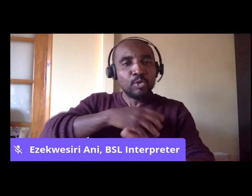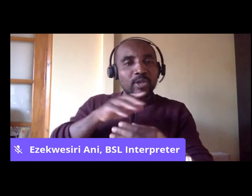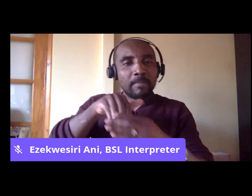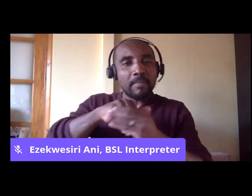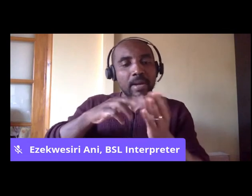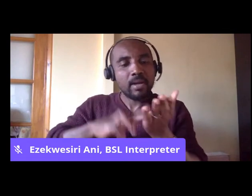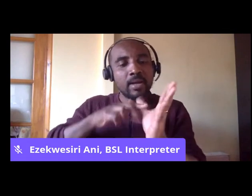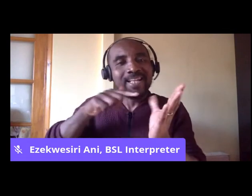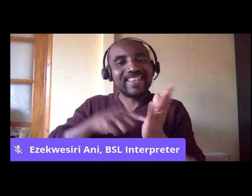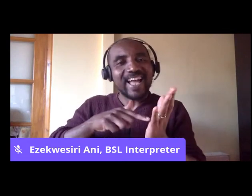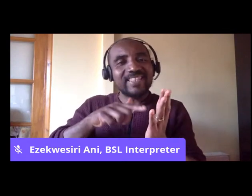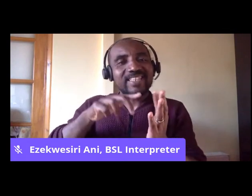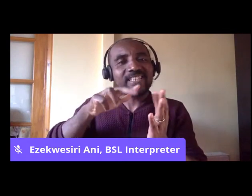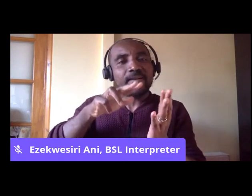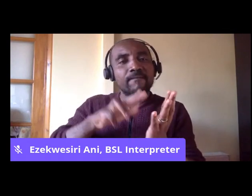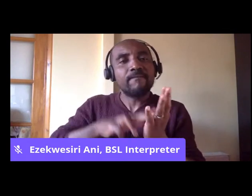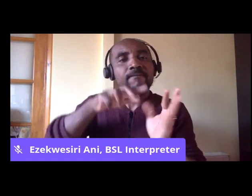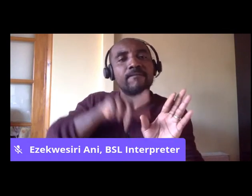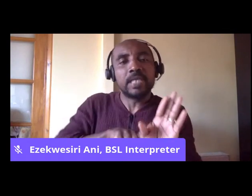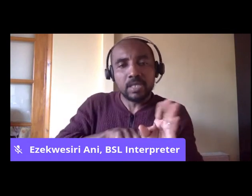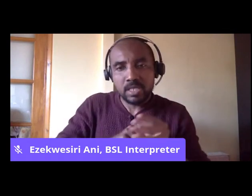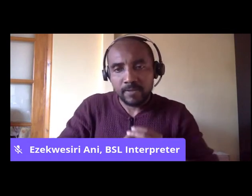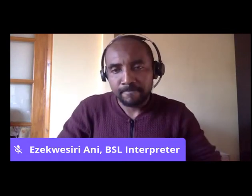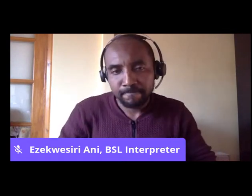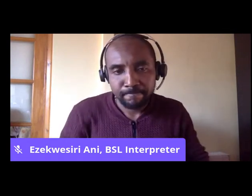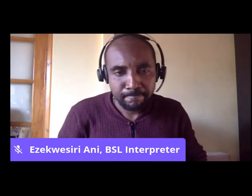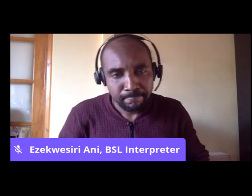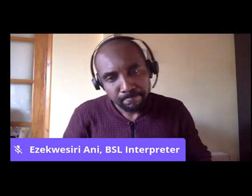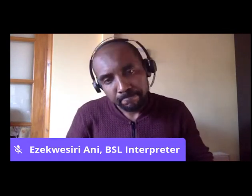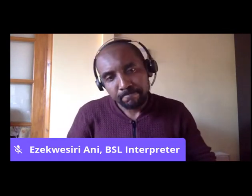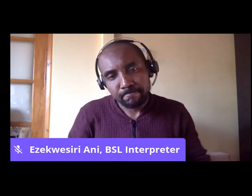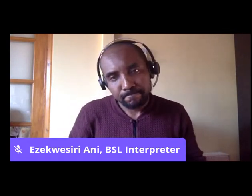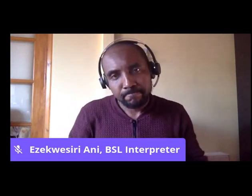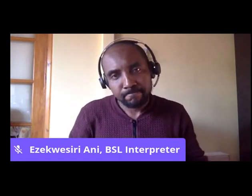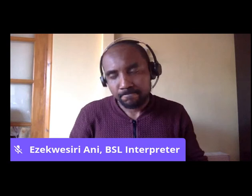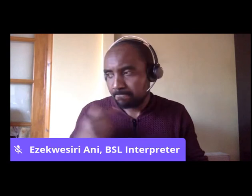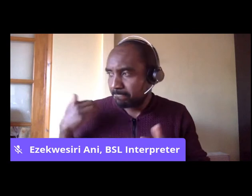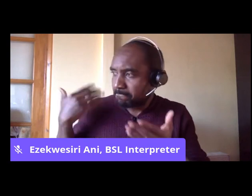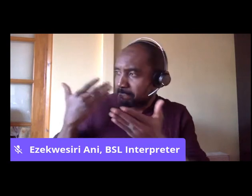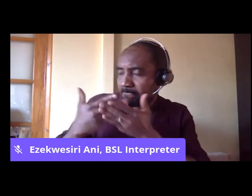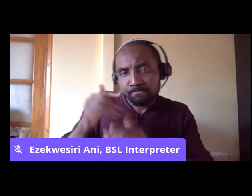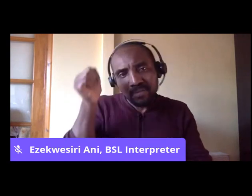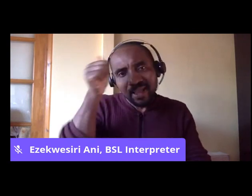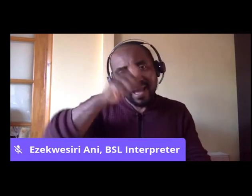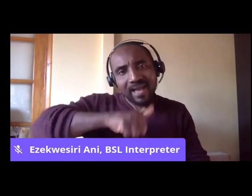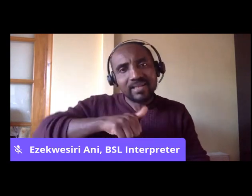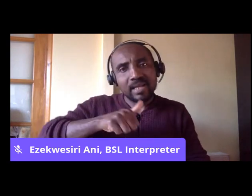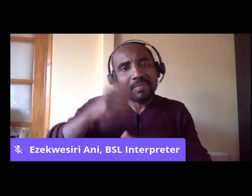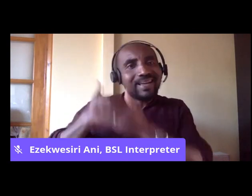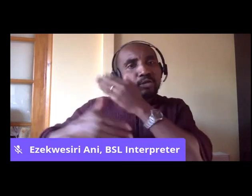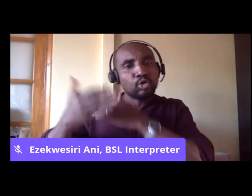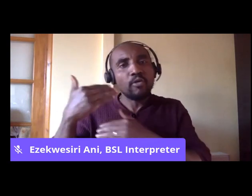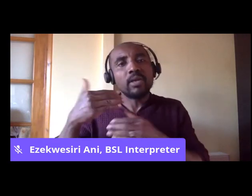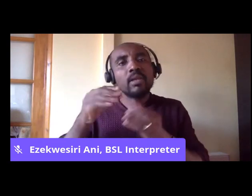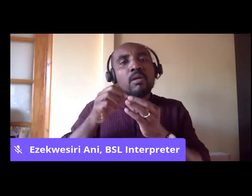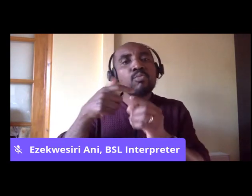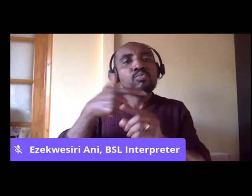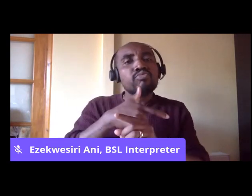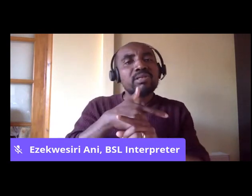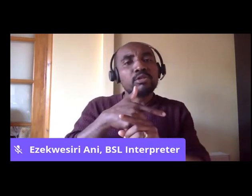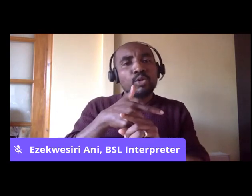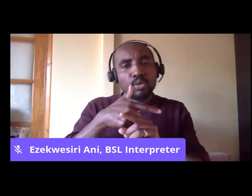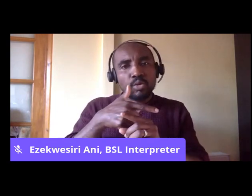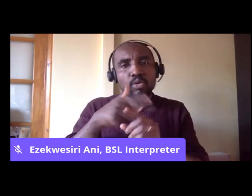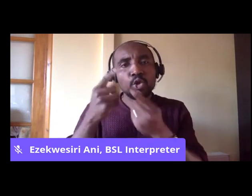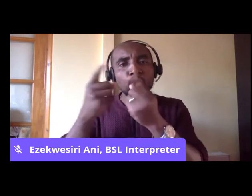NAPFI, and I have been an academic historian both at Bristol Polytechnic, the University of the West of